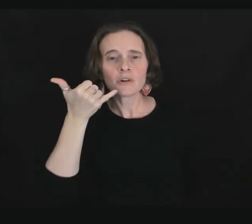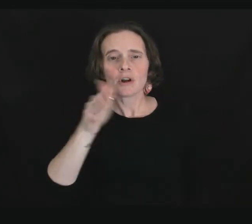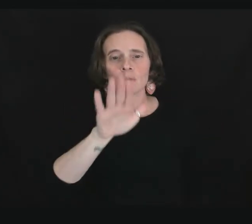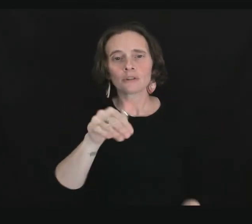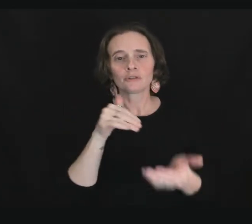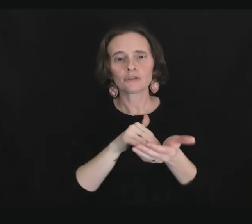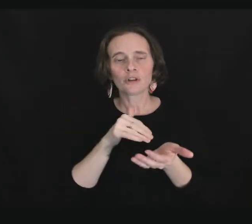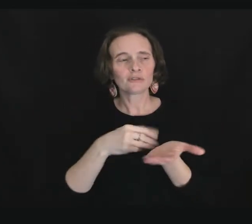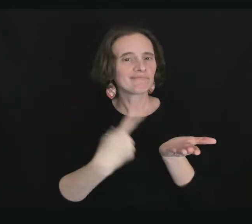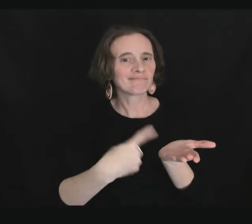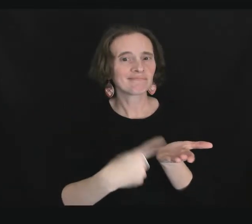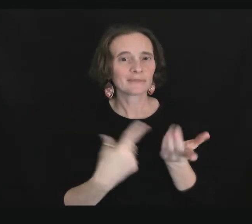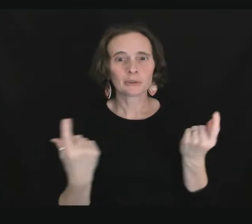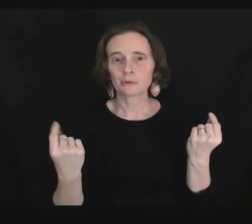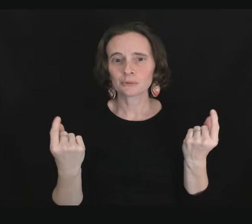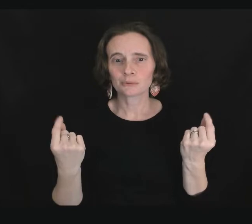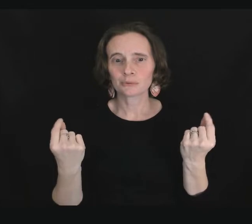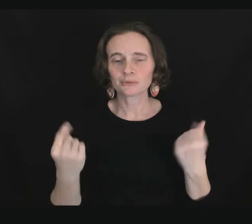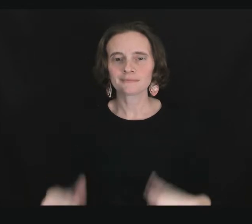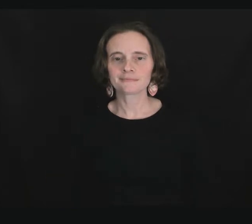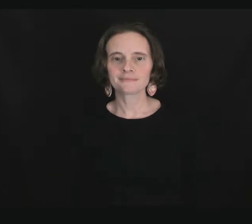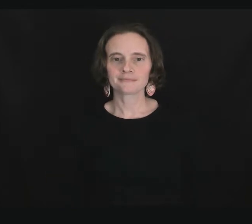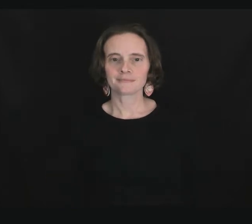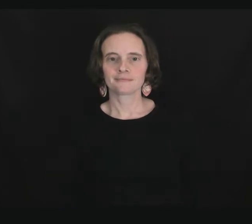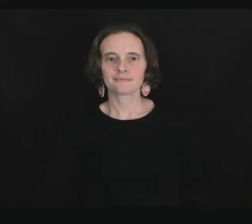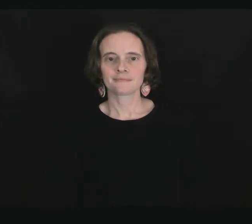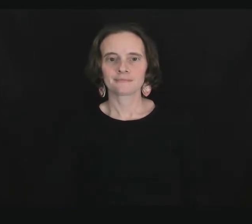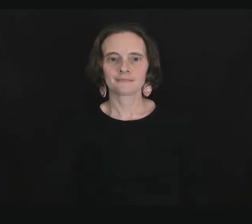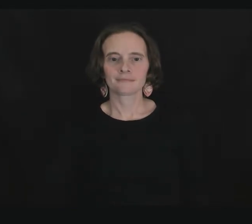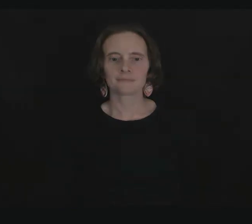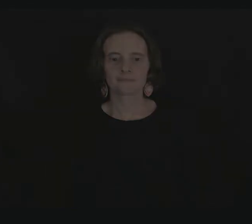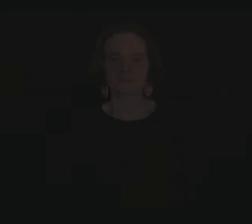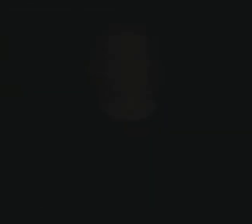Leave the test strip in the tube for ten minutes.